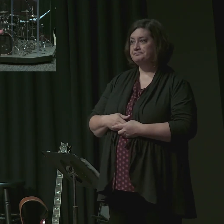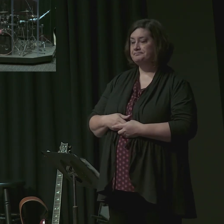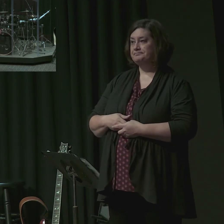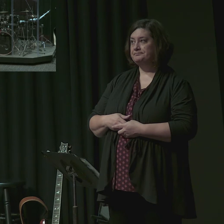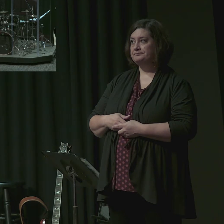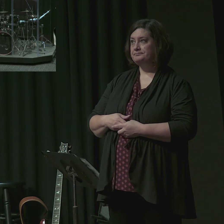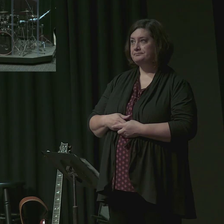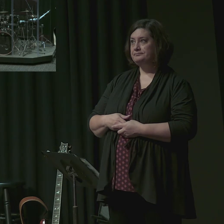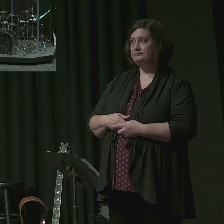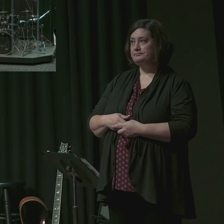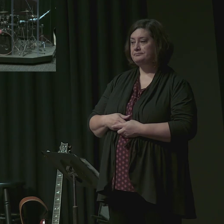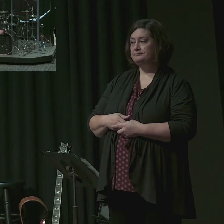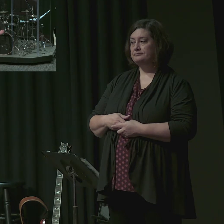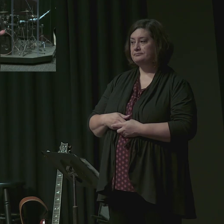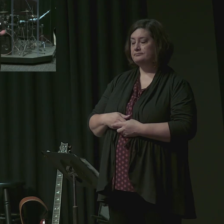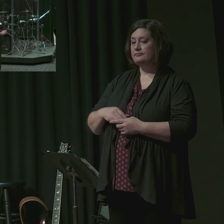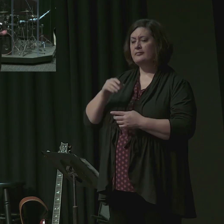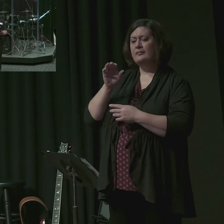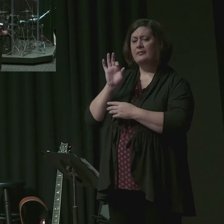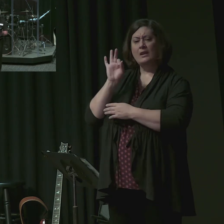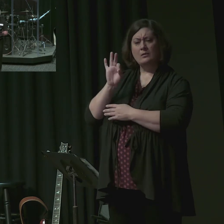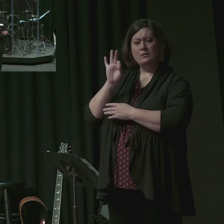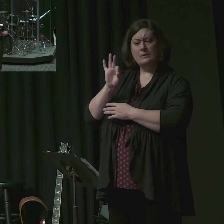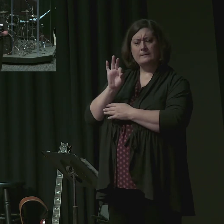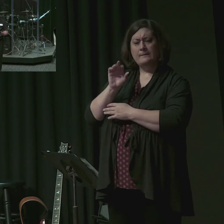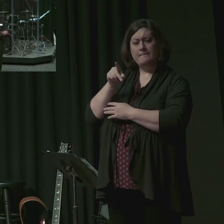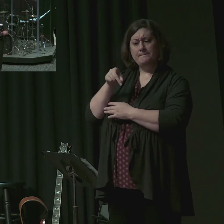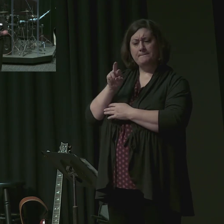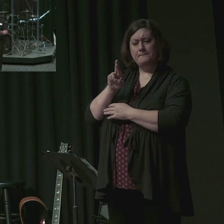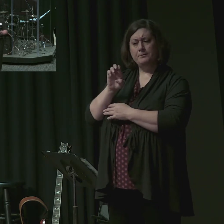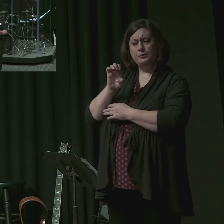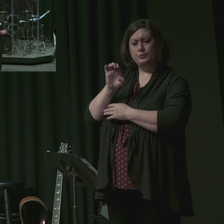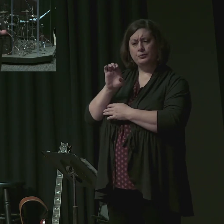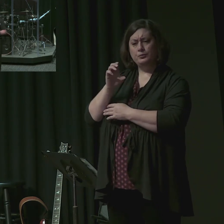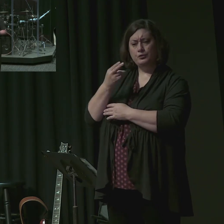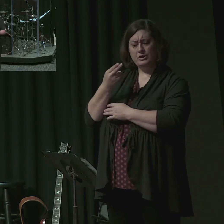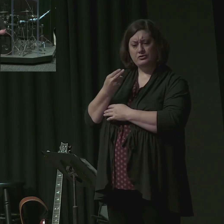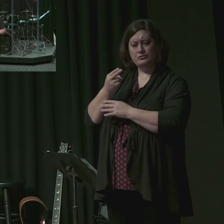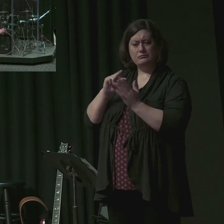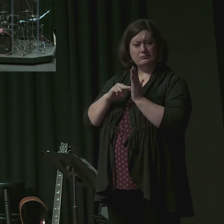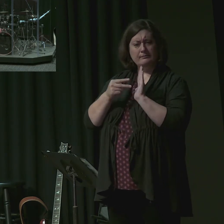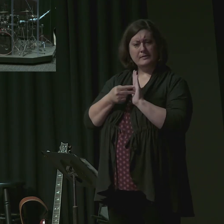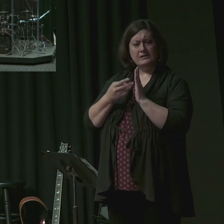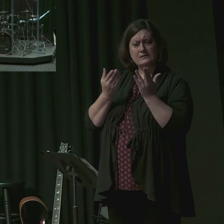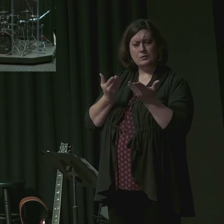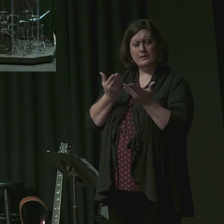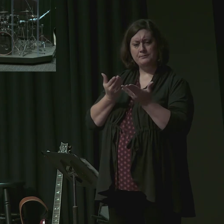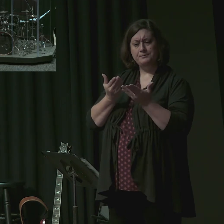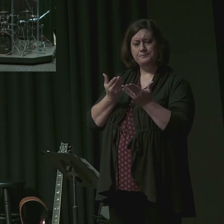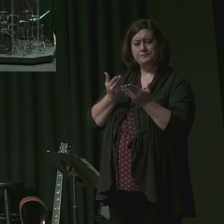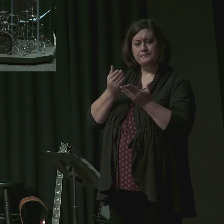means to herald, to proclaim publicly, to announce with authority.